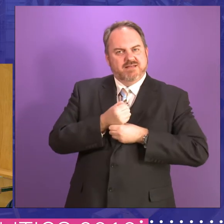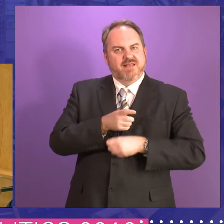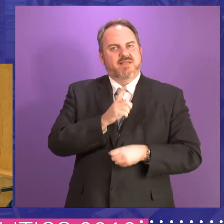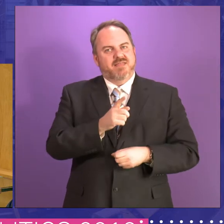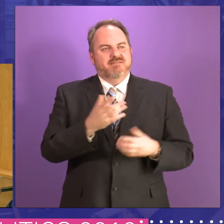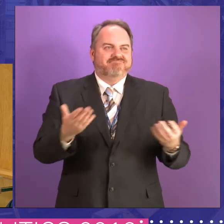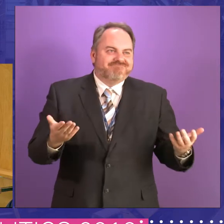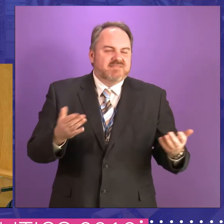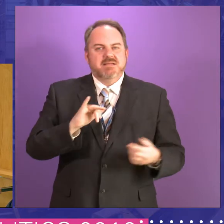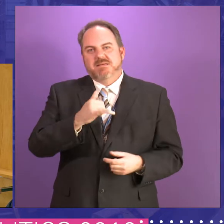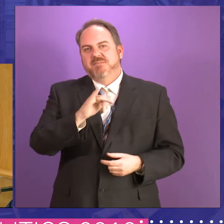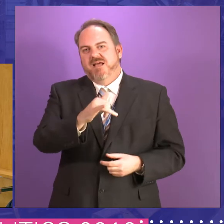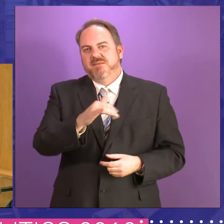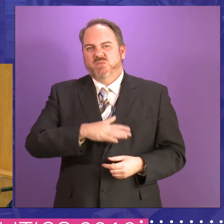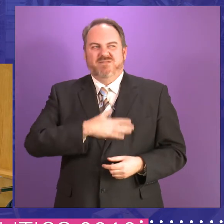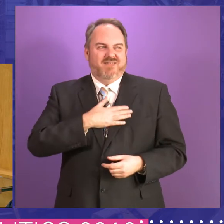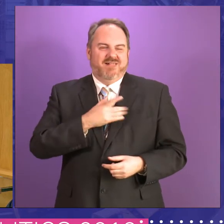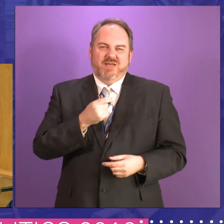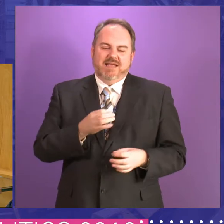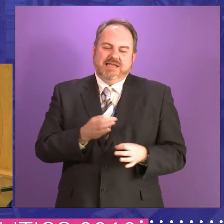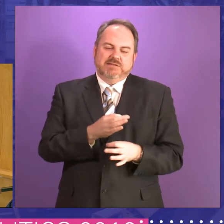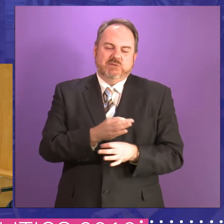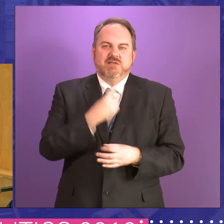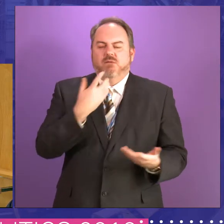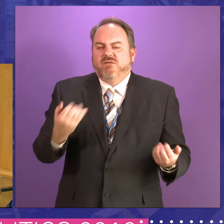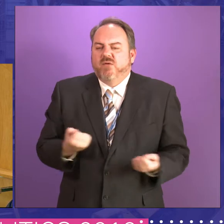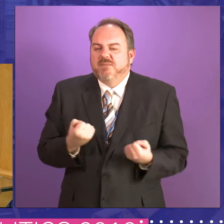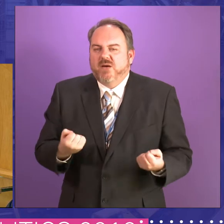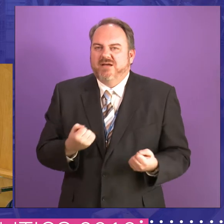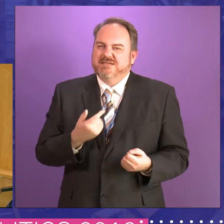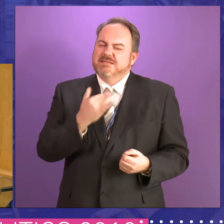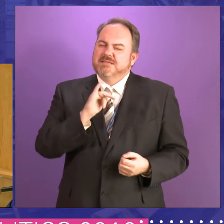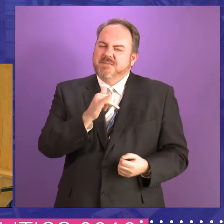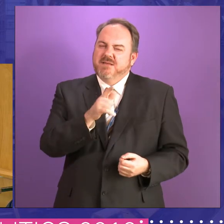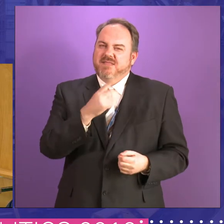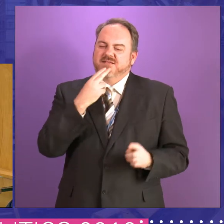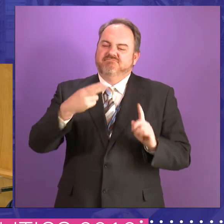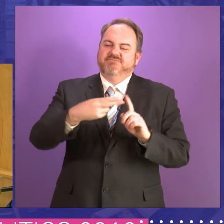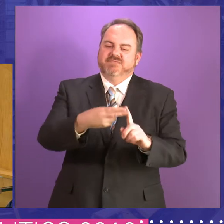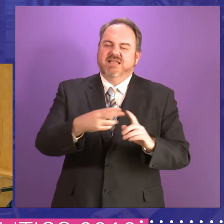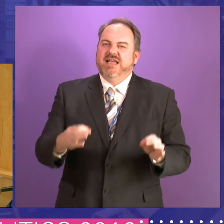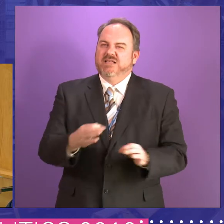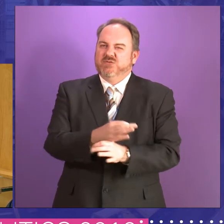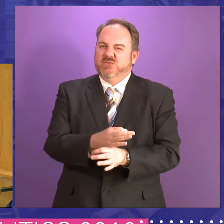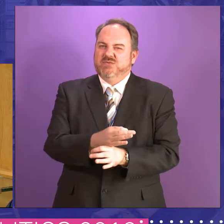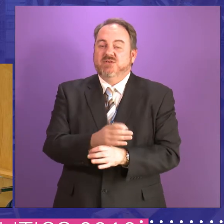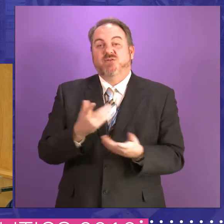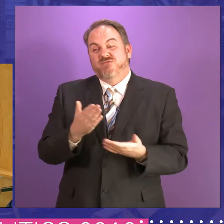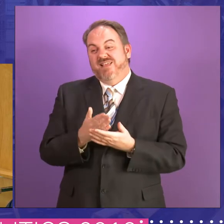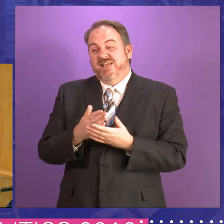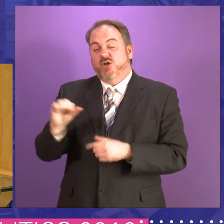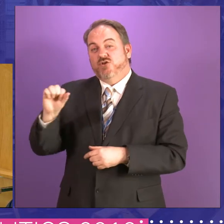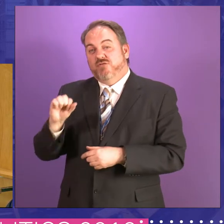an excuse for actually using the powers you have to try and resolve the issue. So that's the biggest difference and the biggest similarities